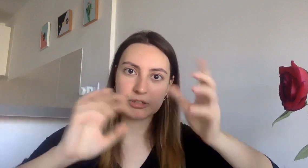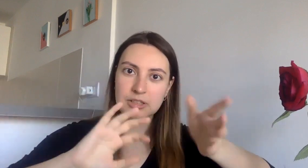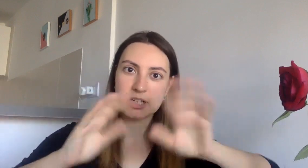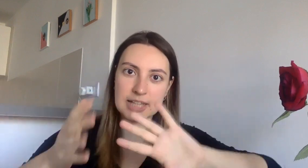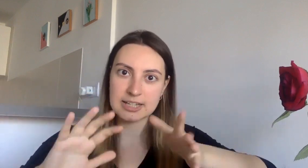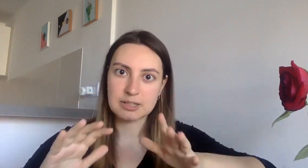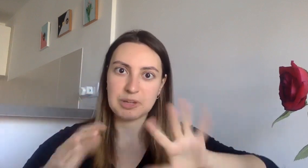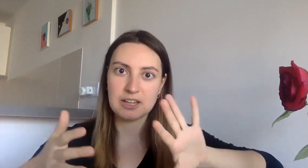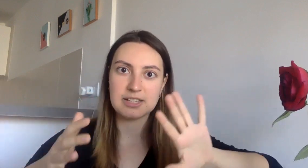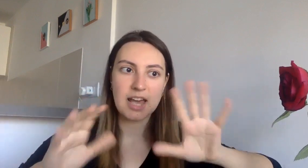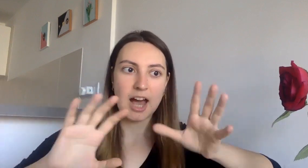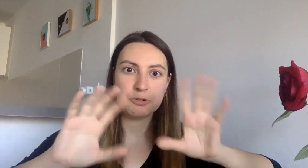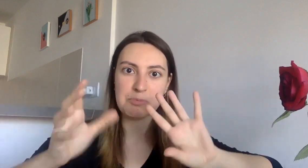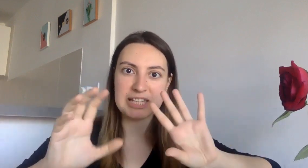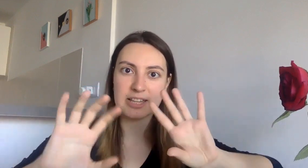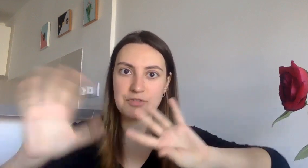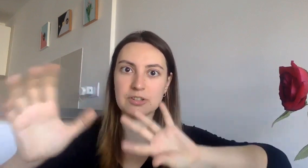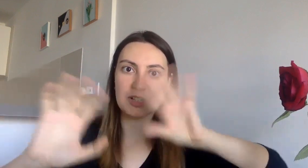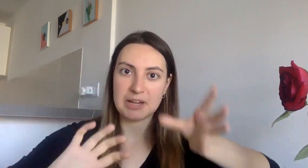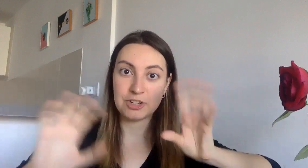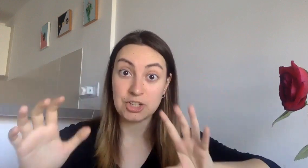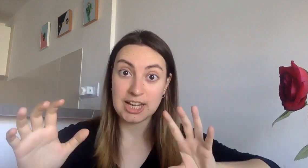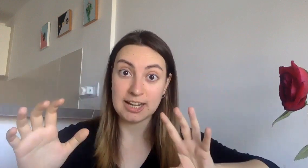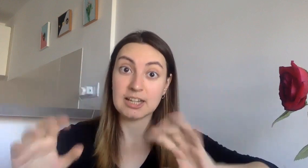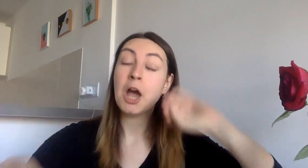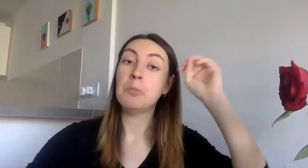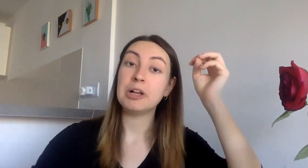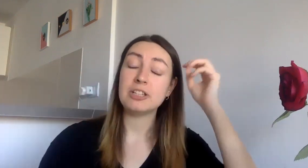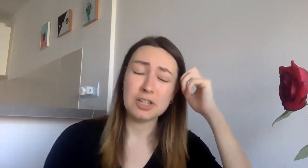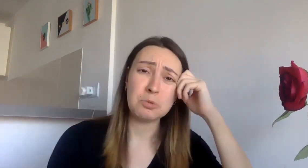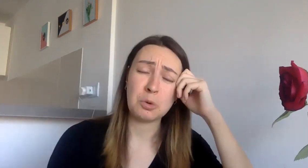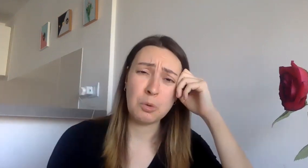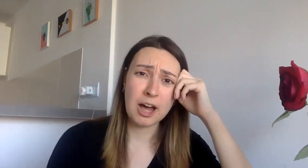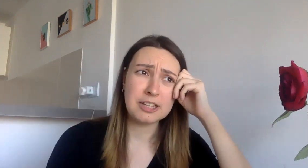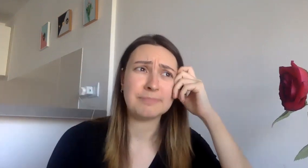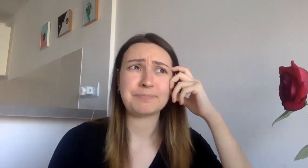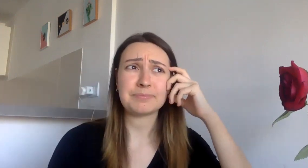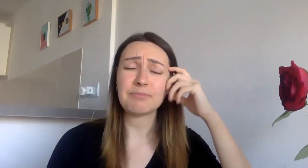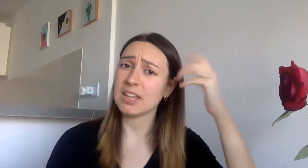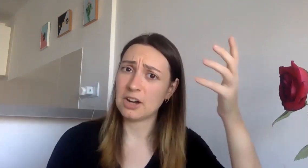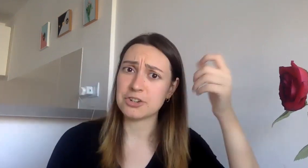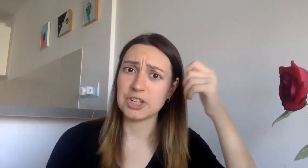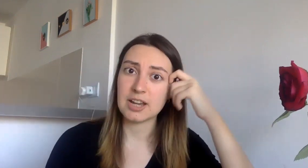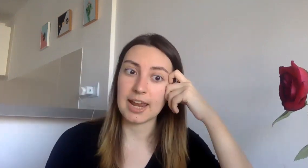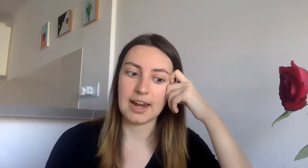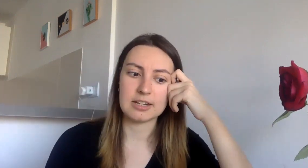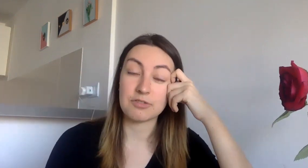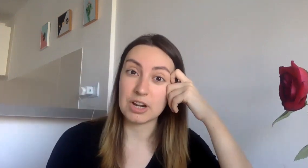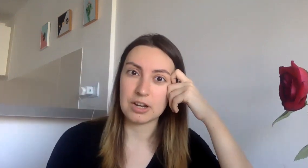letters because i would be mixing rules in spanish and italian but it just was quite encouraging and i really